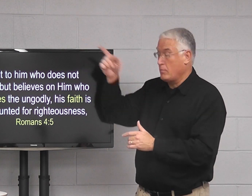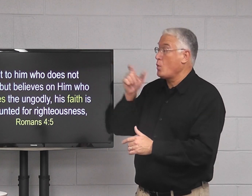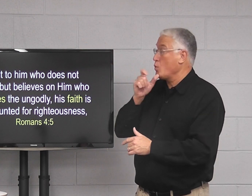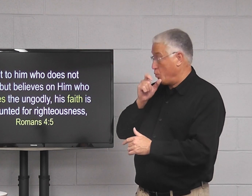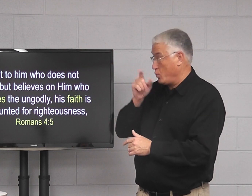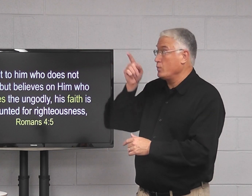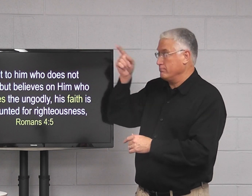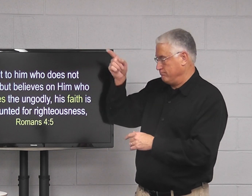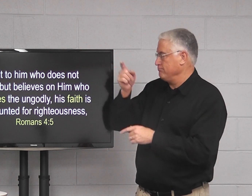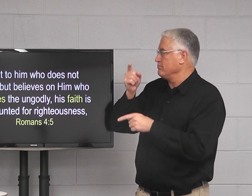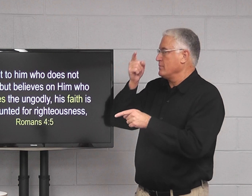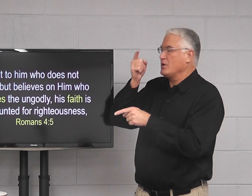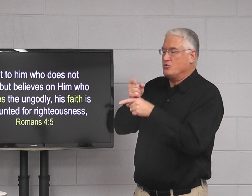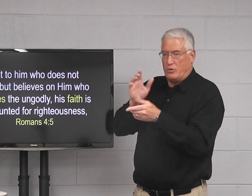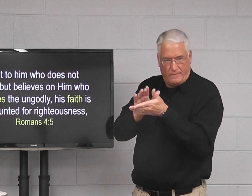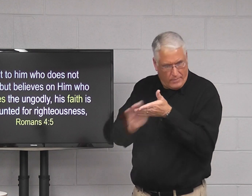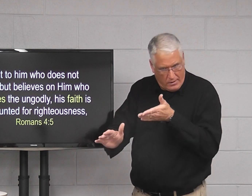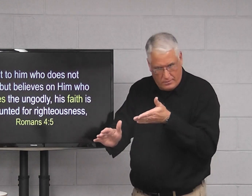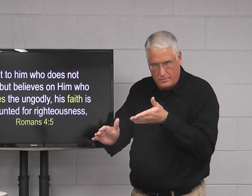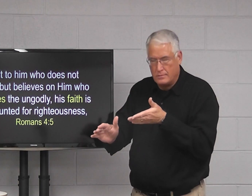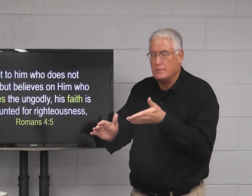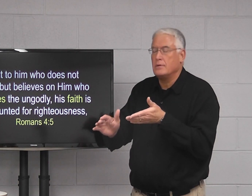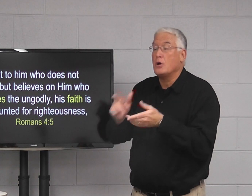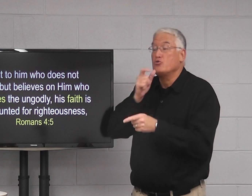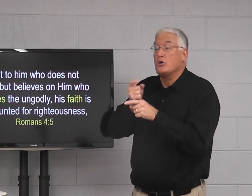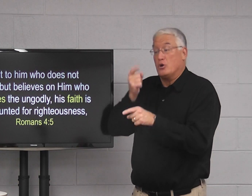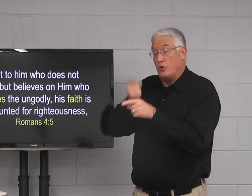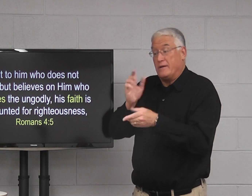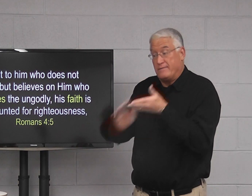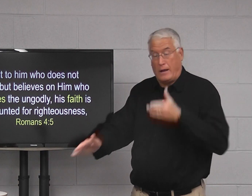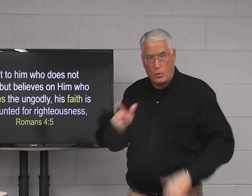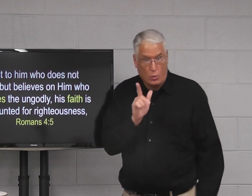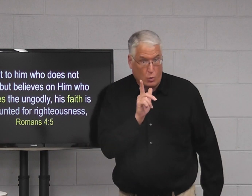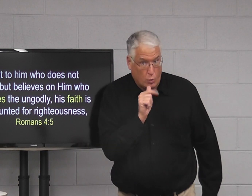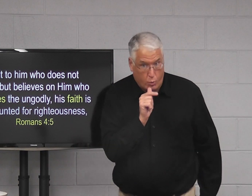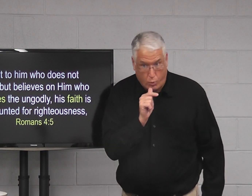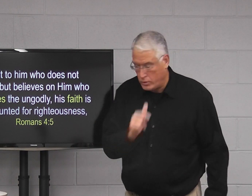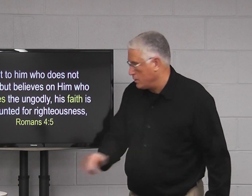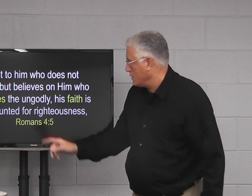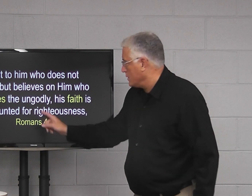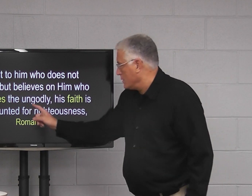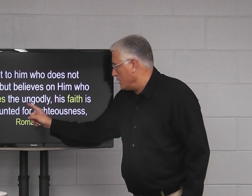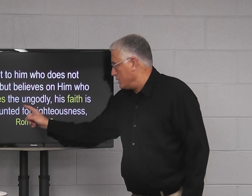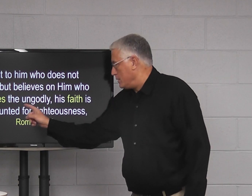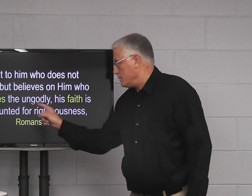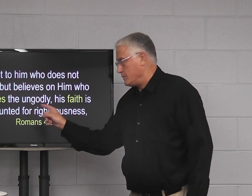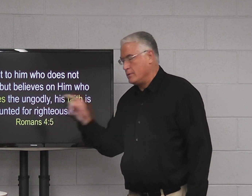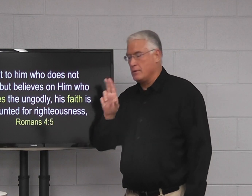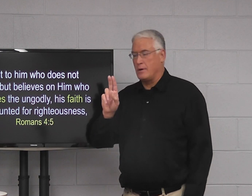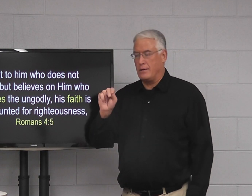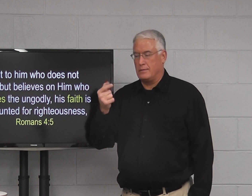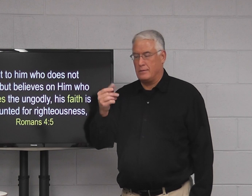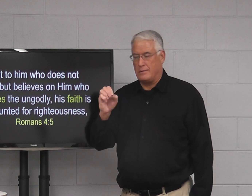who justifies, justifies who? The ungodly.